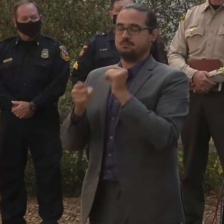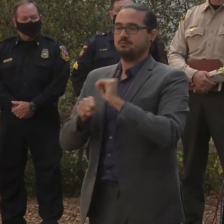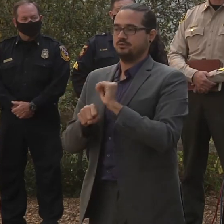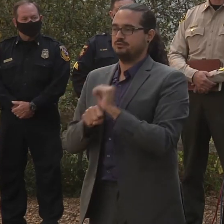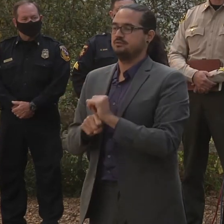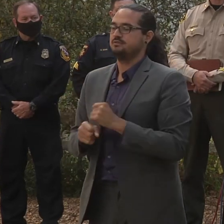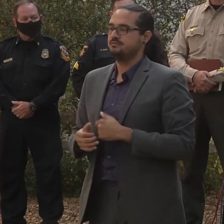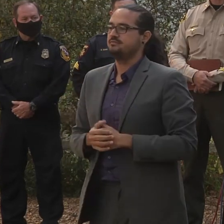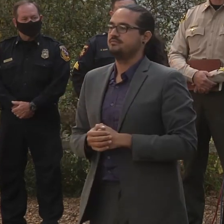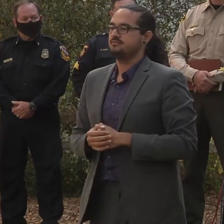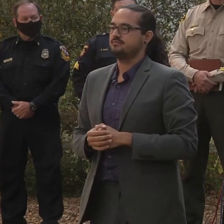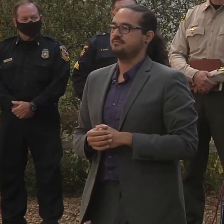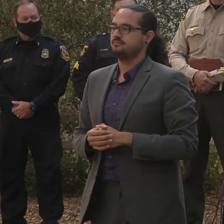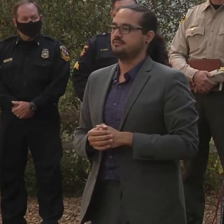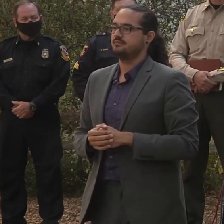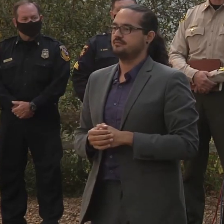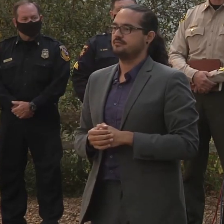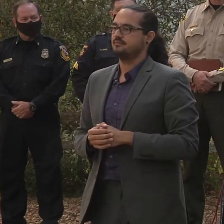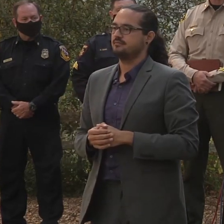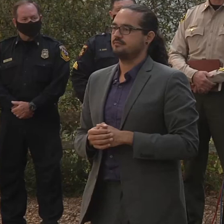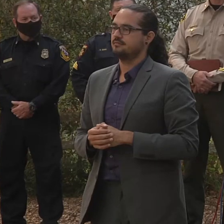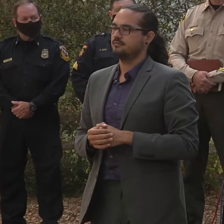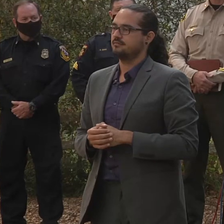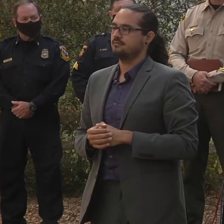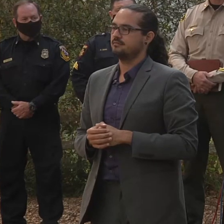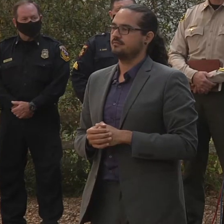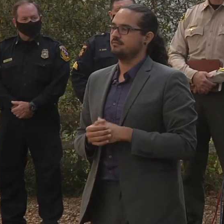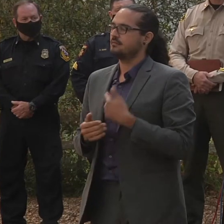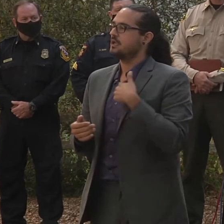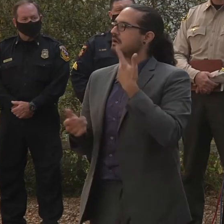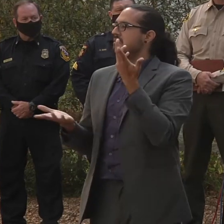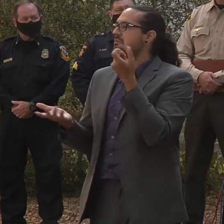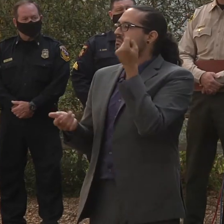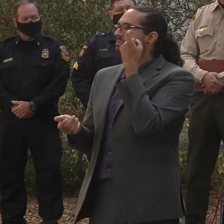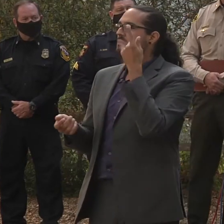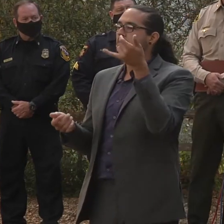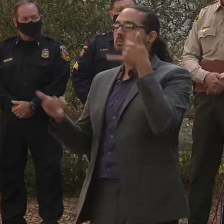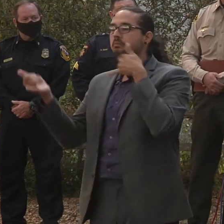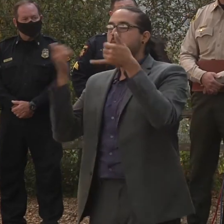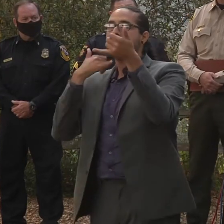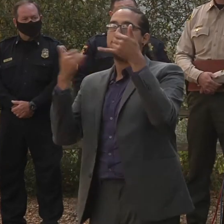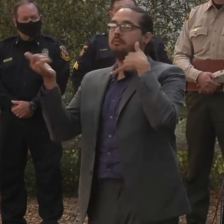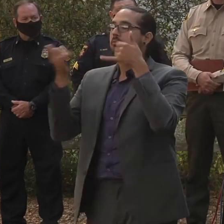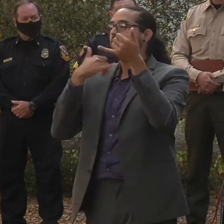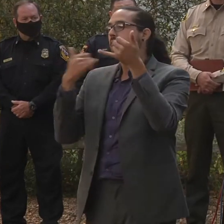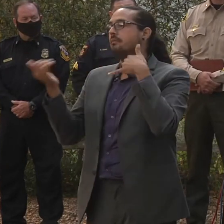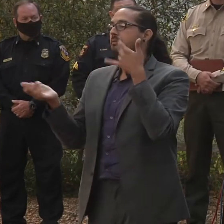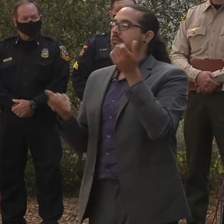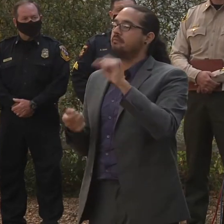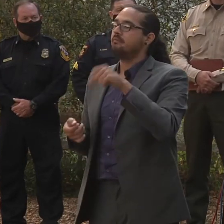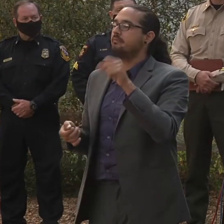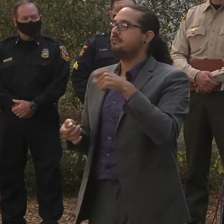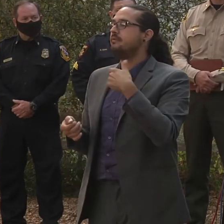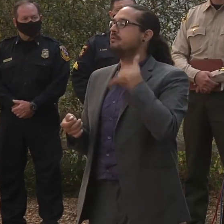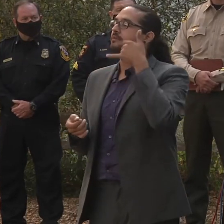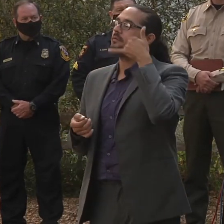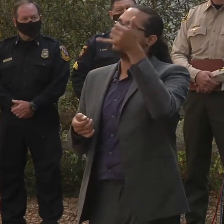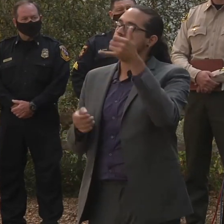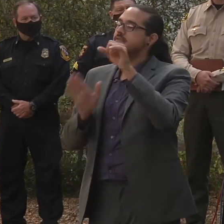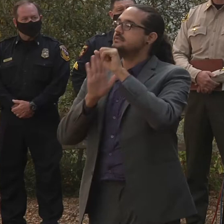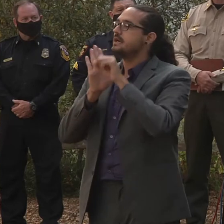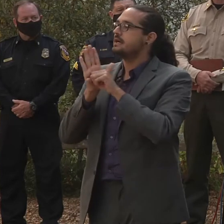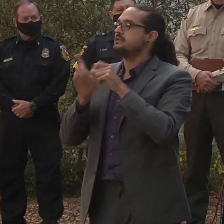It's one thing for me to be working the phones, calling the DOD, calling the state director of OES,